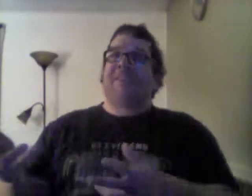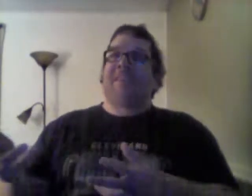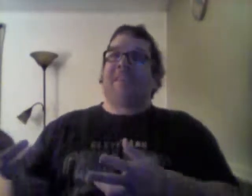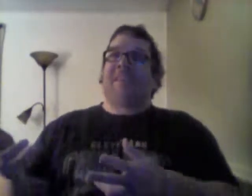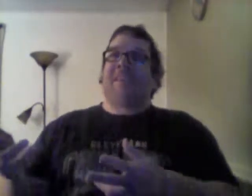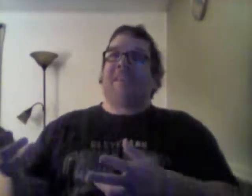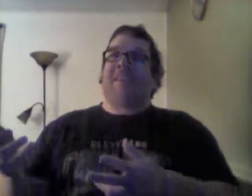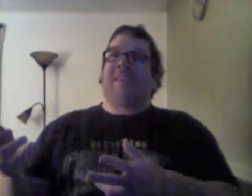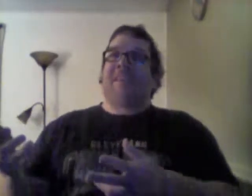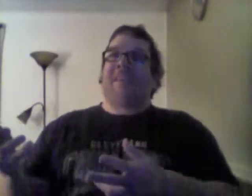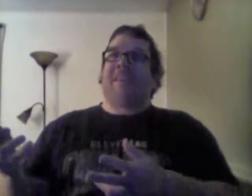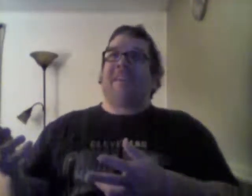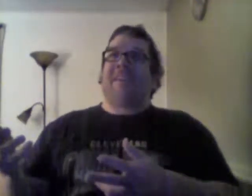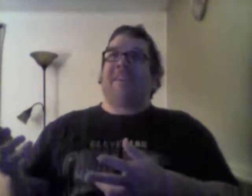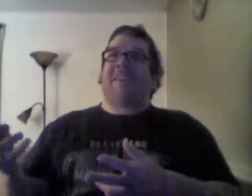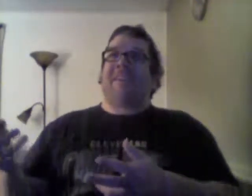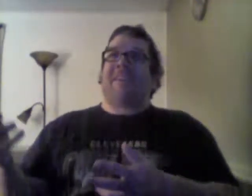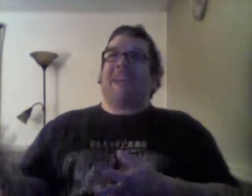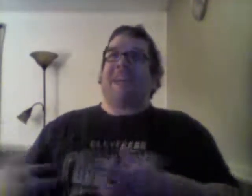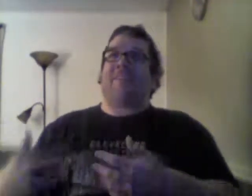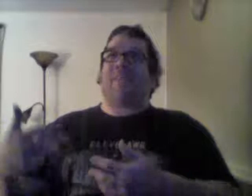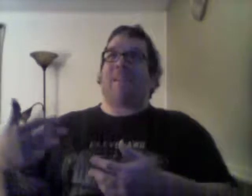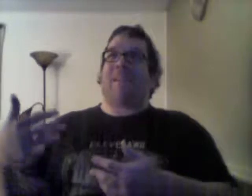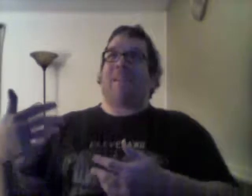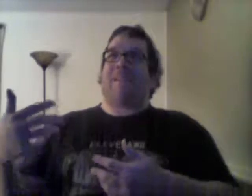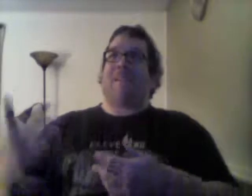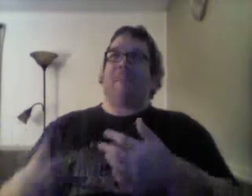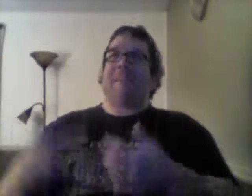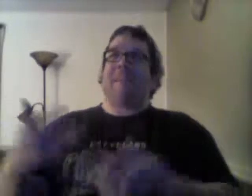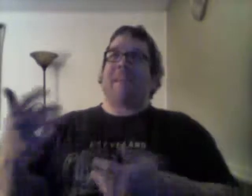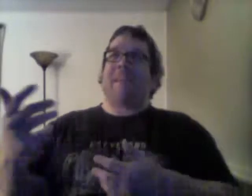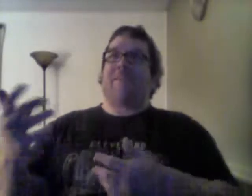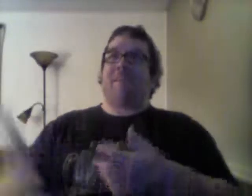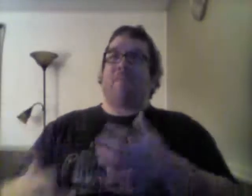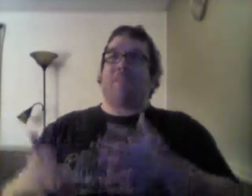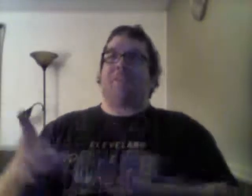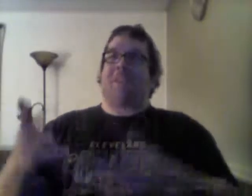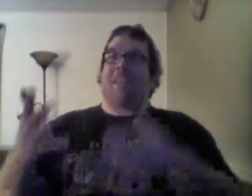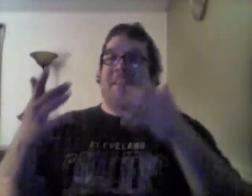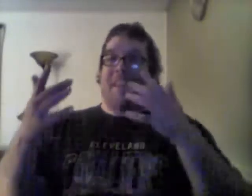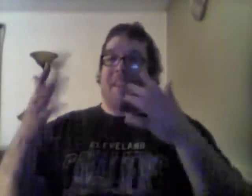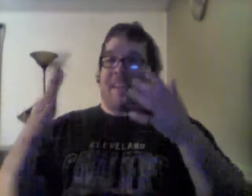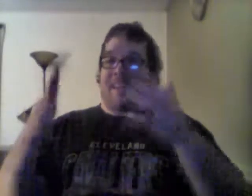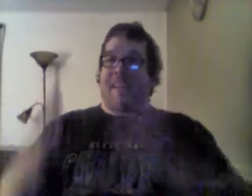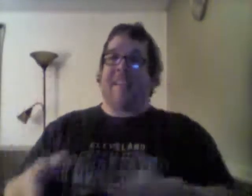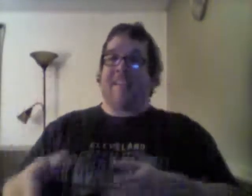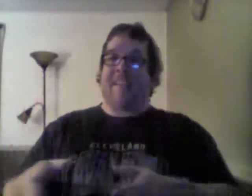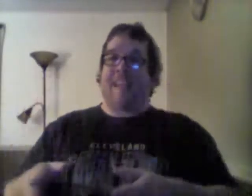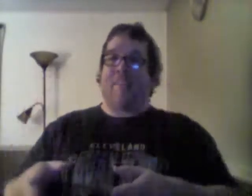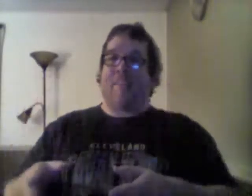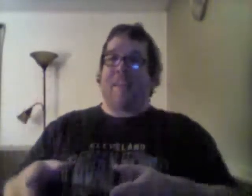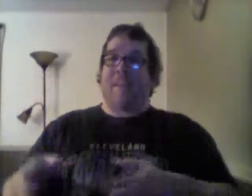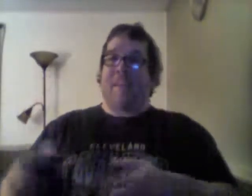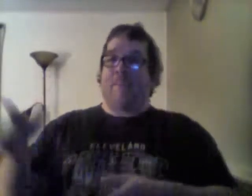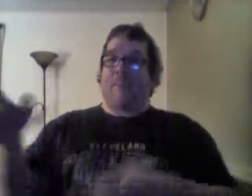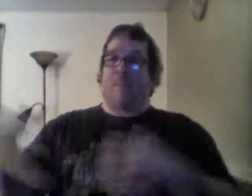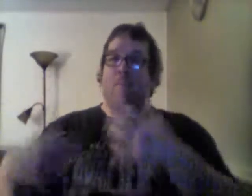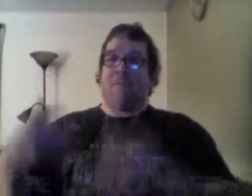the tape, it's basically what you're watching is a kid's tape that he records